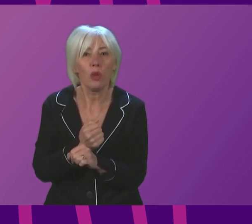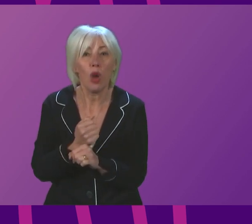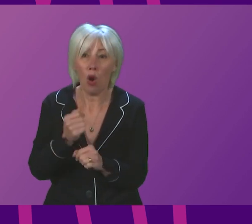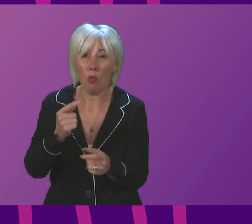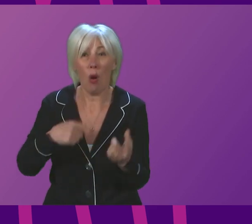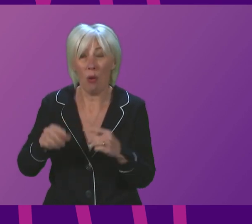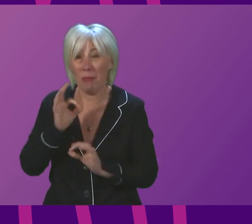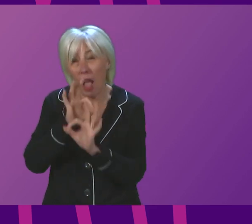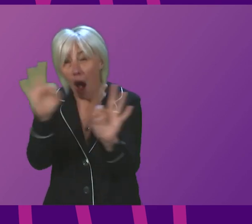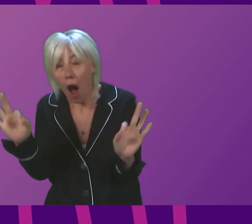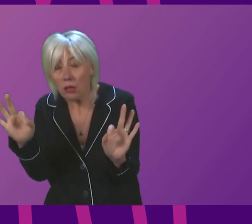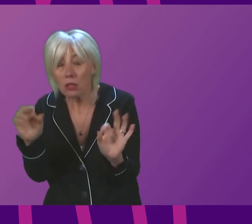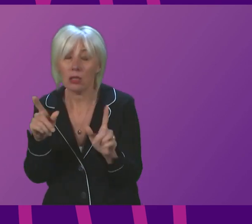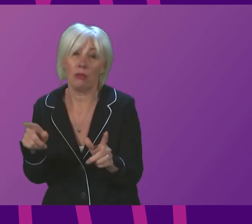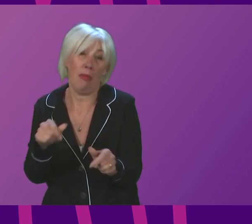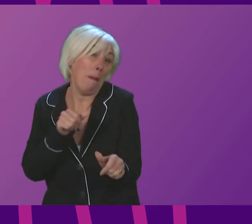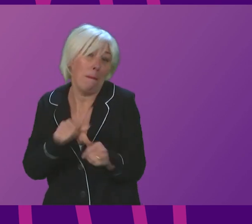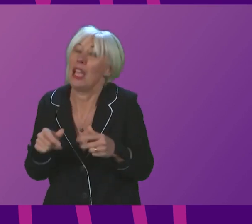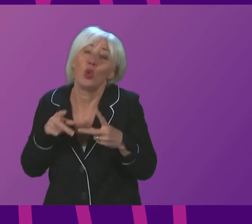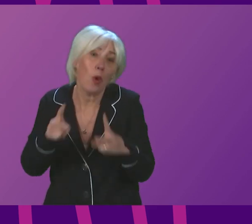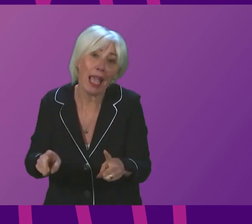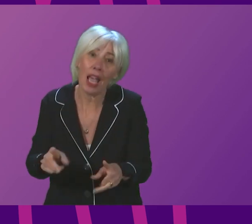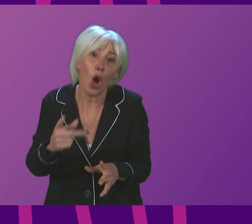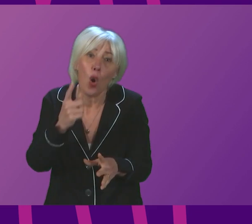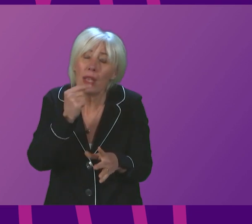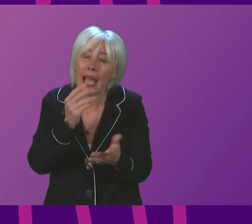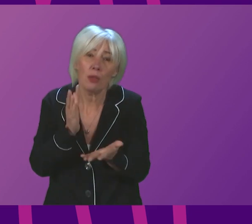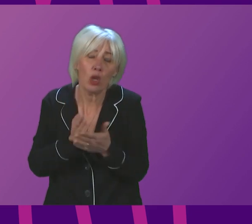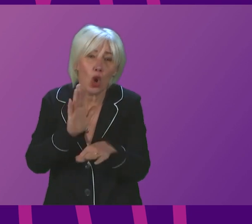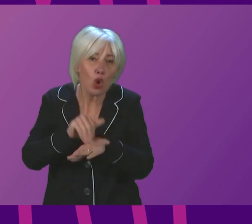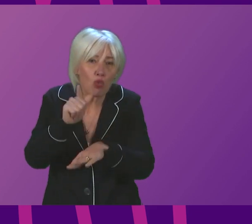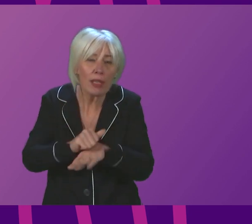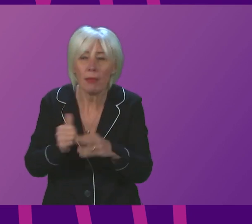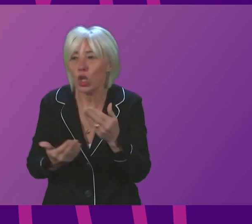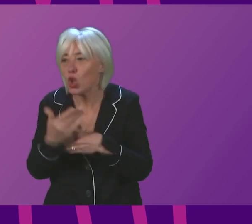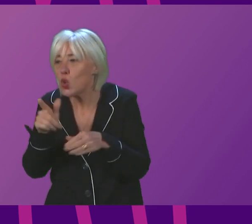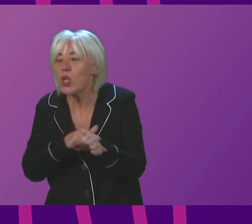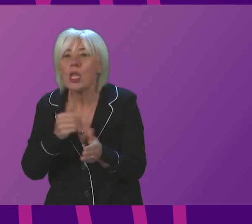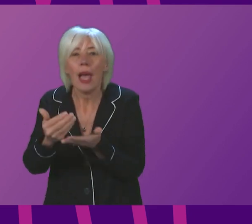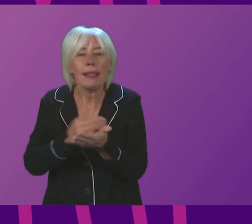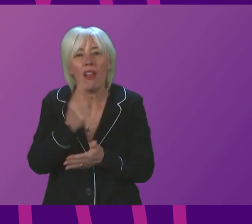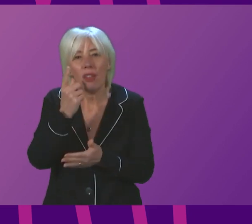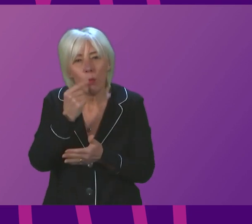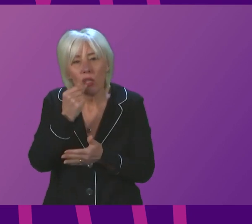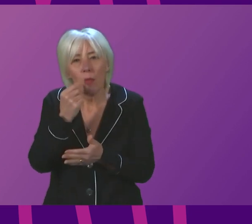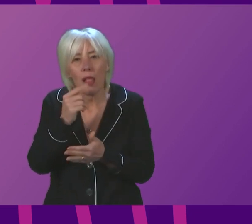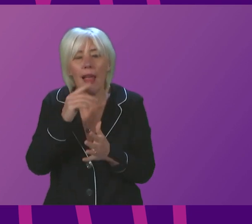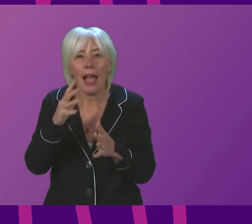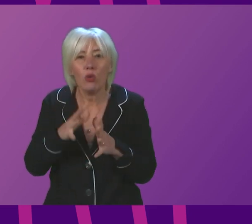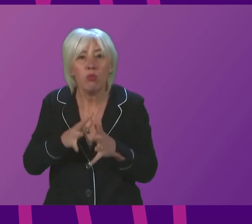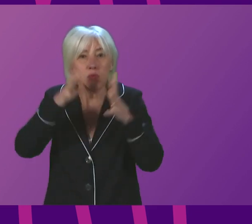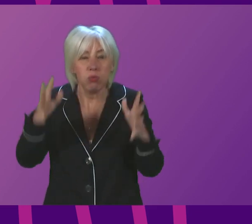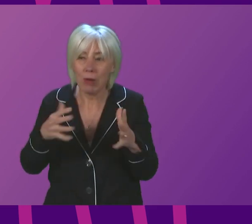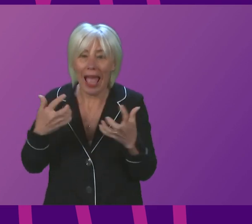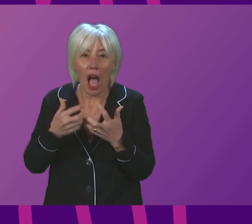asked to. That is the best way we have of making Christmas and the new year as safe as possible and of maximising our ability